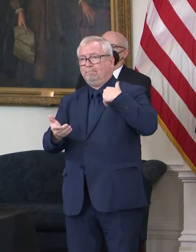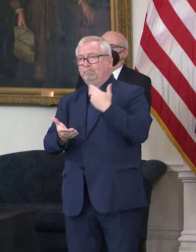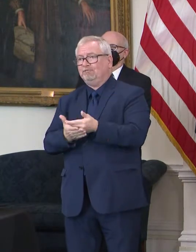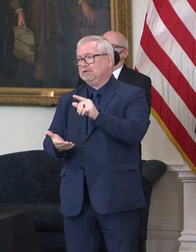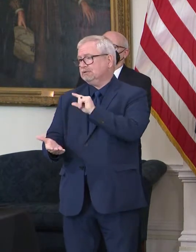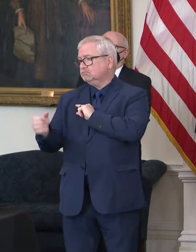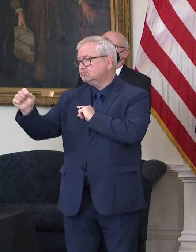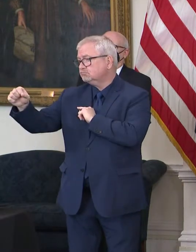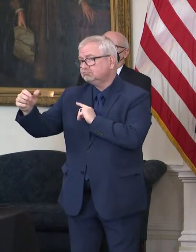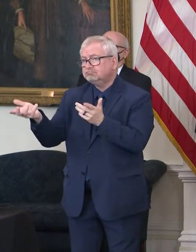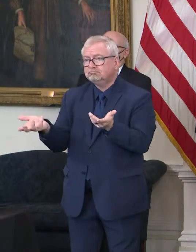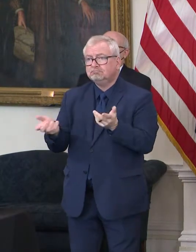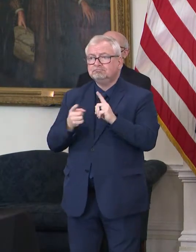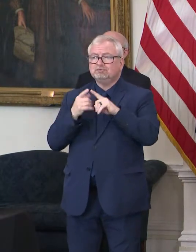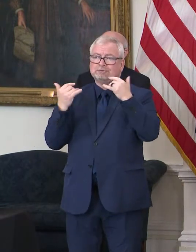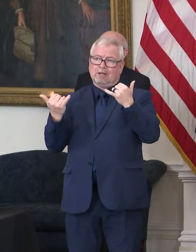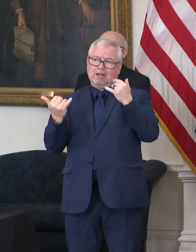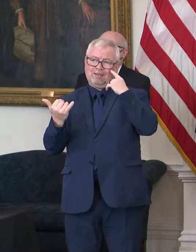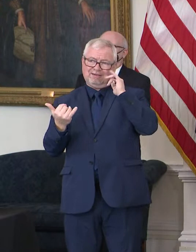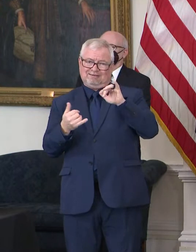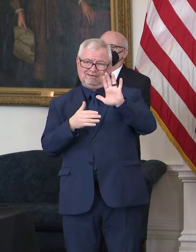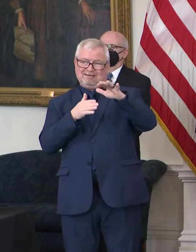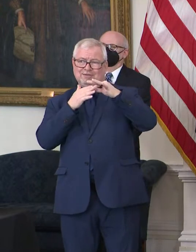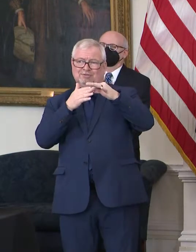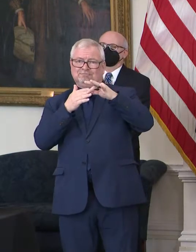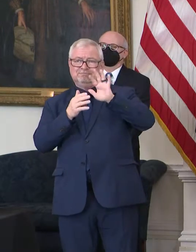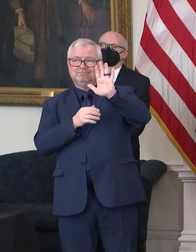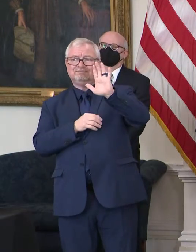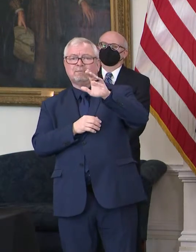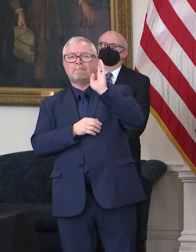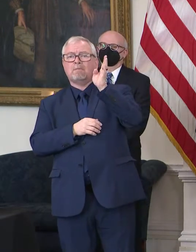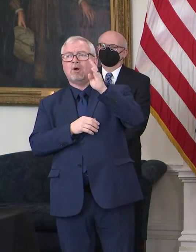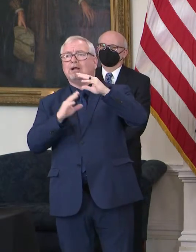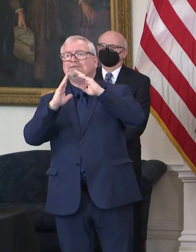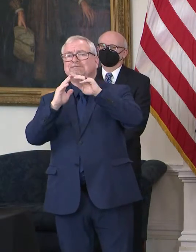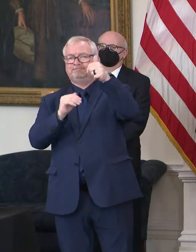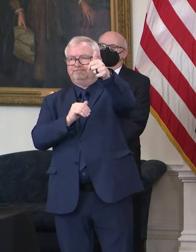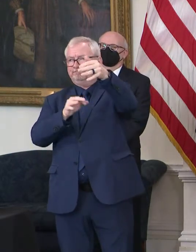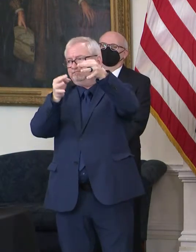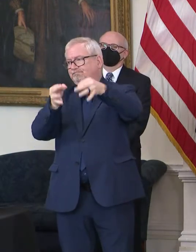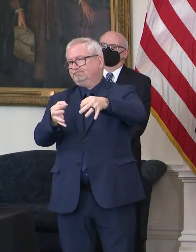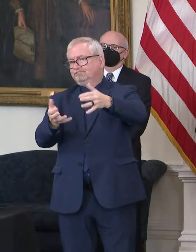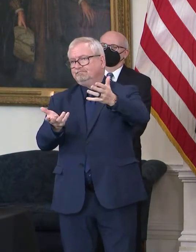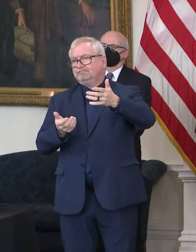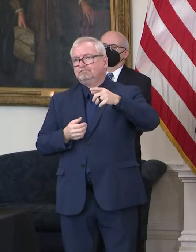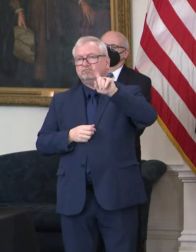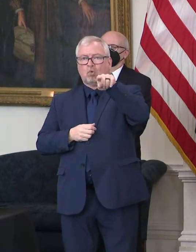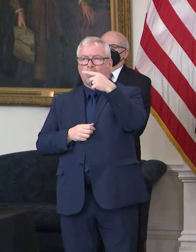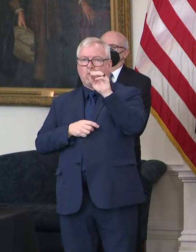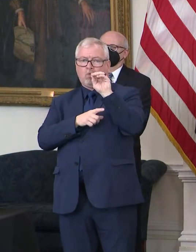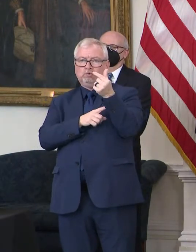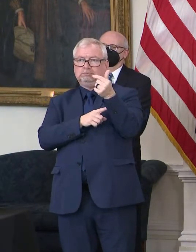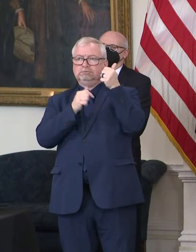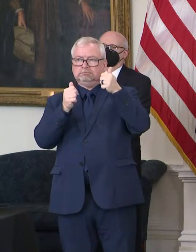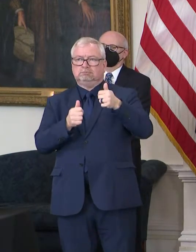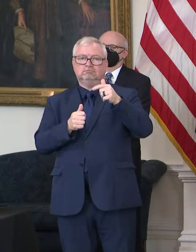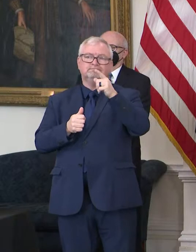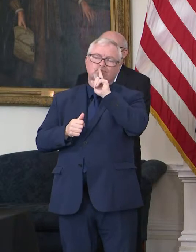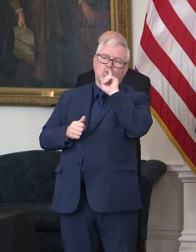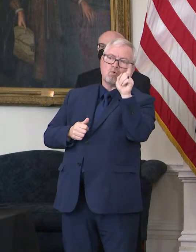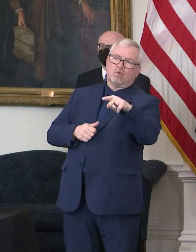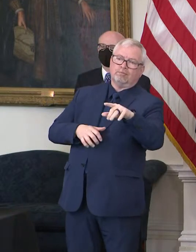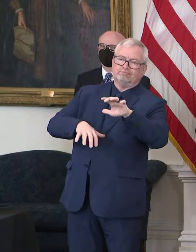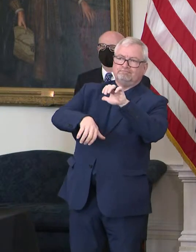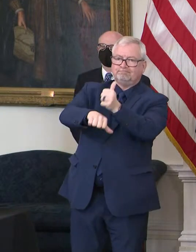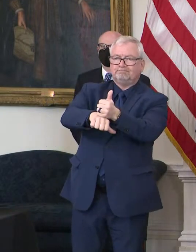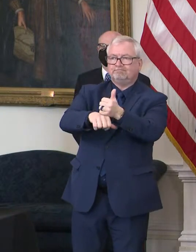question for the leaders of Baltimore city and the attorney general, who is the only one that could take that kind of action. But, uh, you know, I just, I don't have any opinion other than it's, uh, it's very